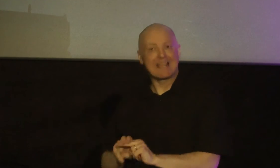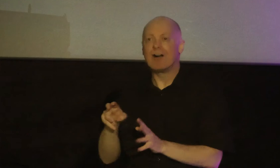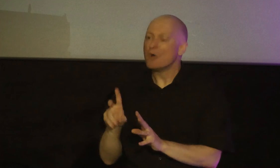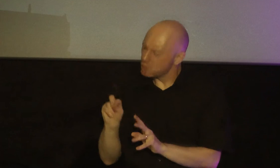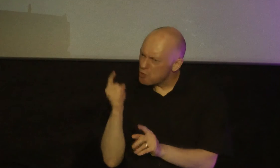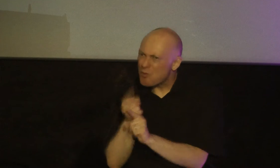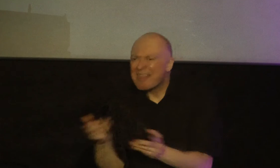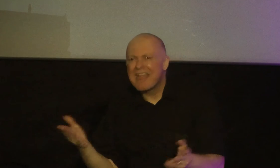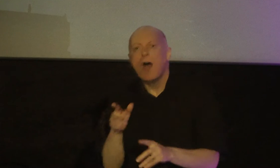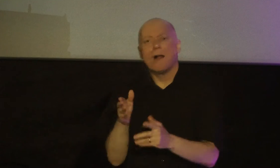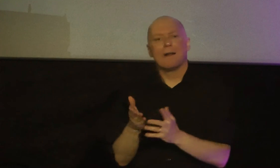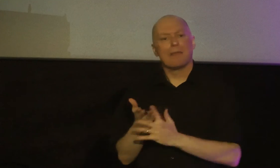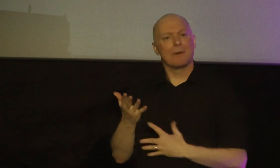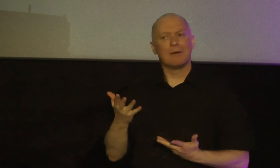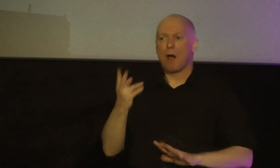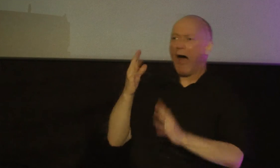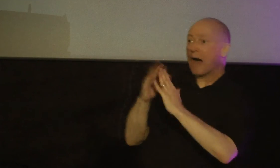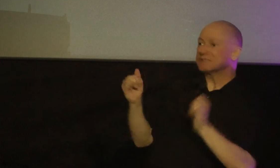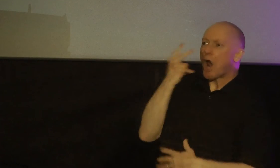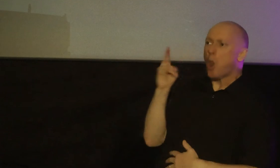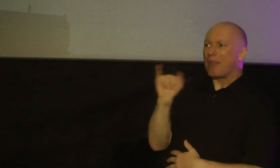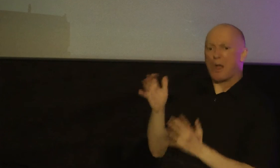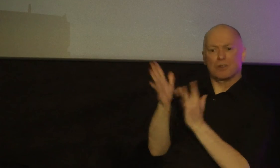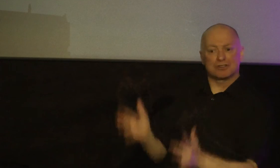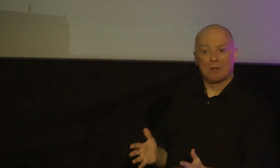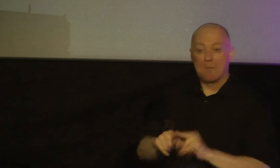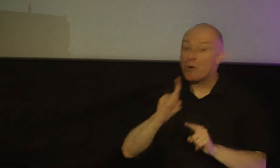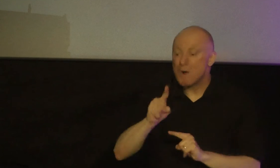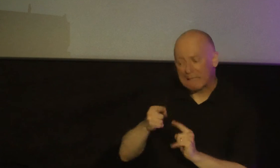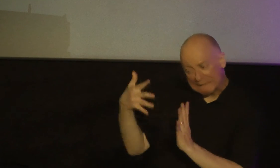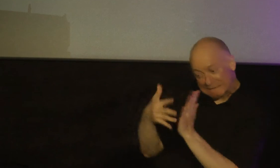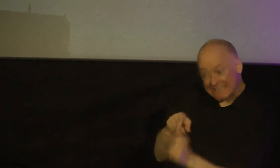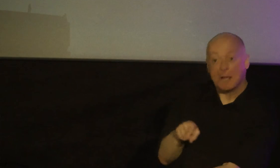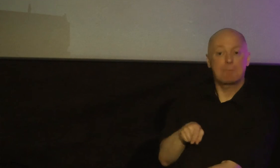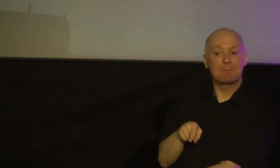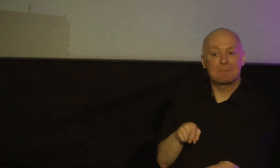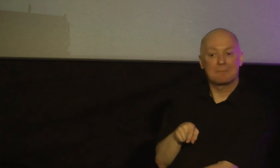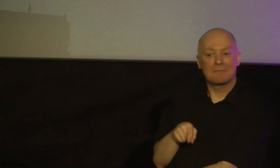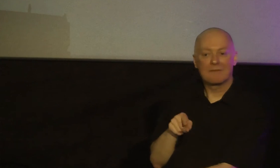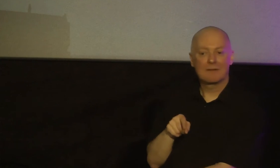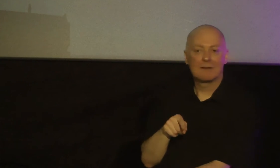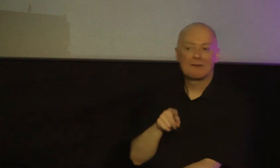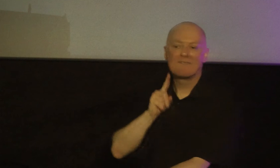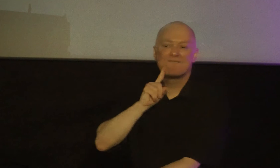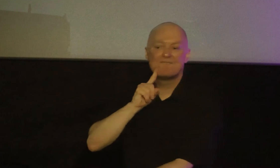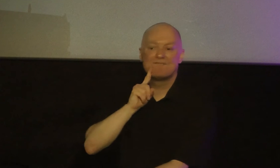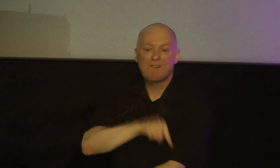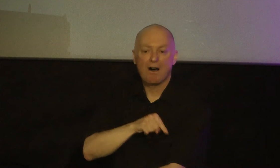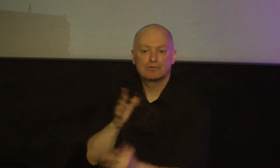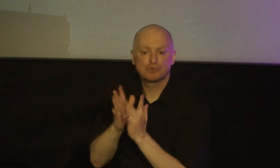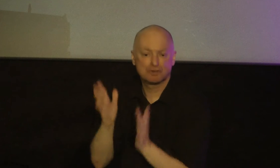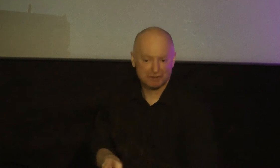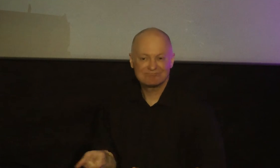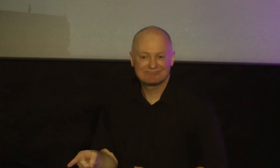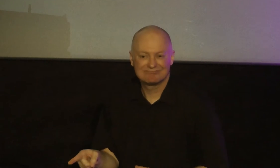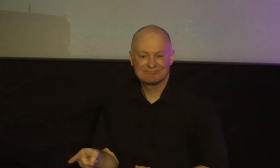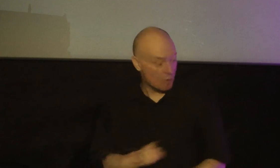things go through the motions but really when their faith is put to the test their faith is proven to be a facade